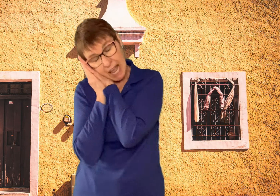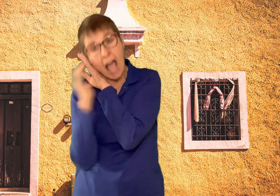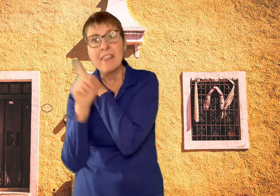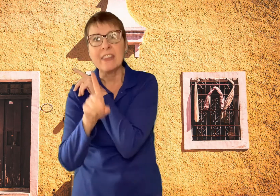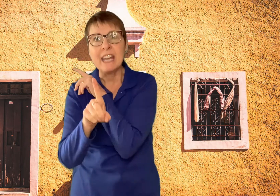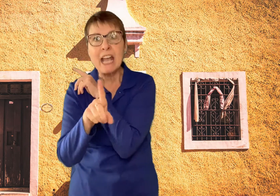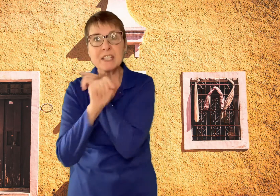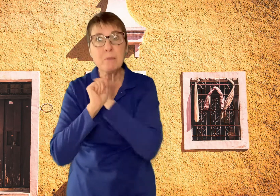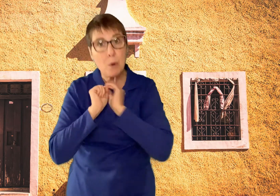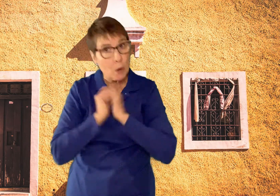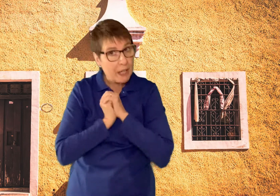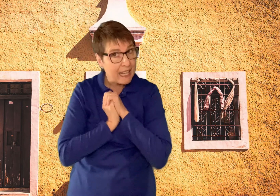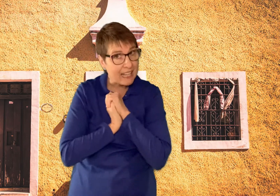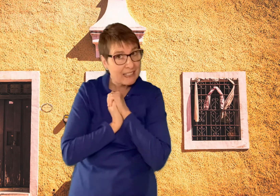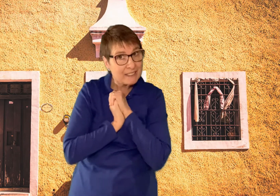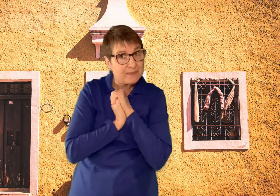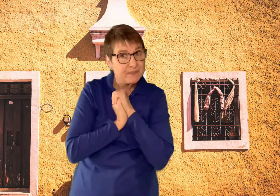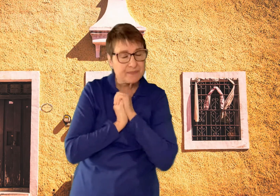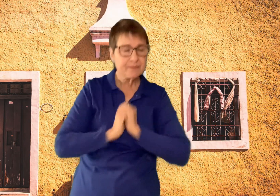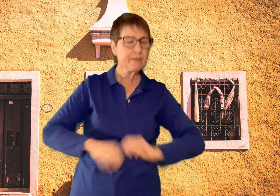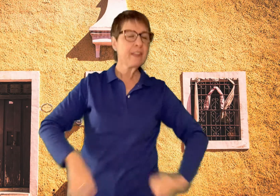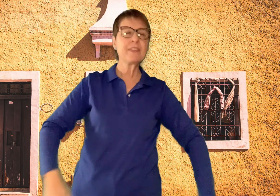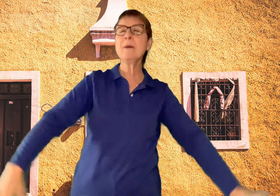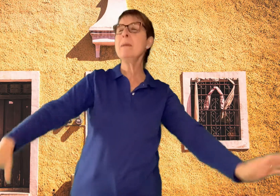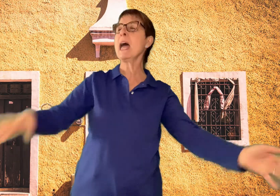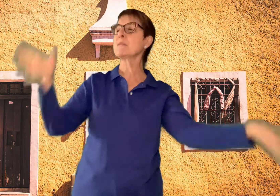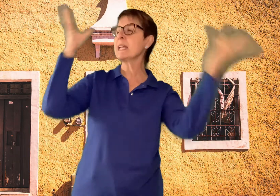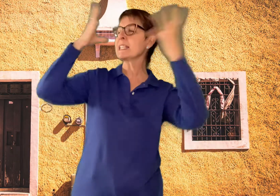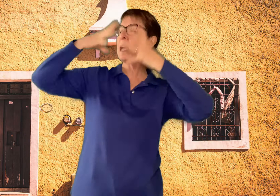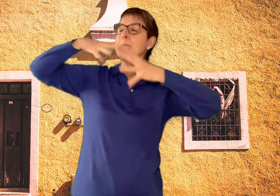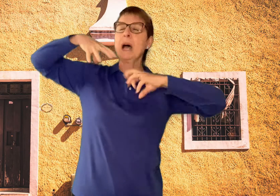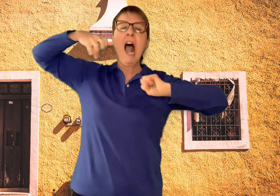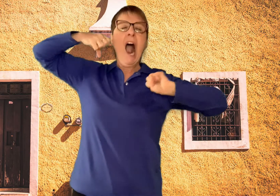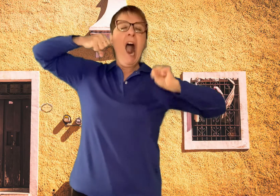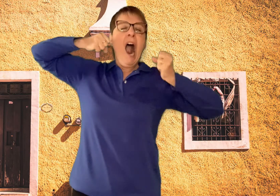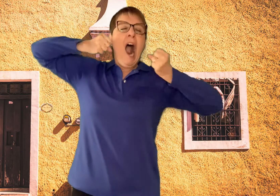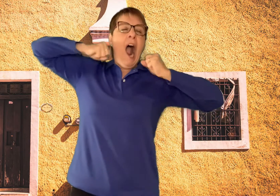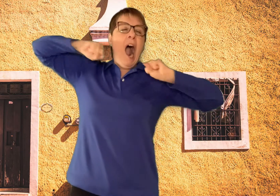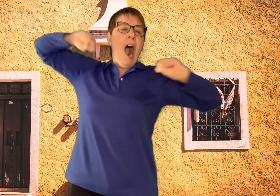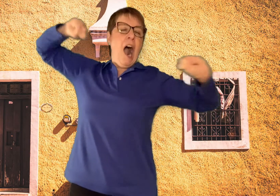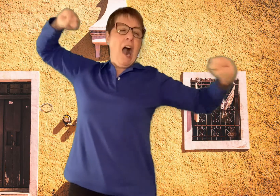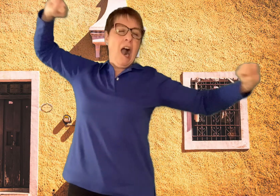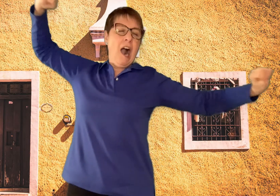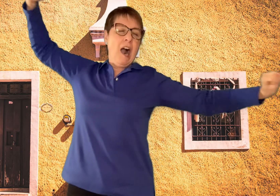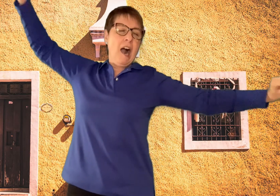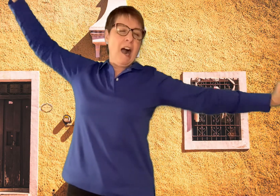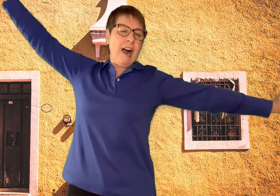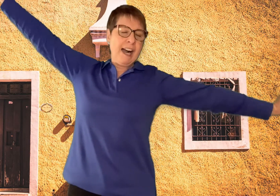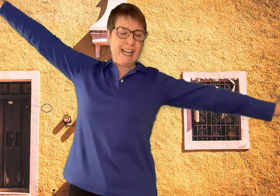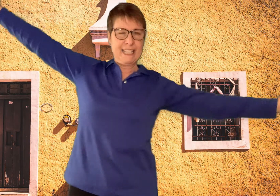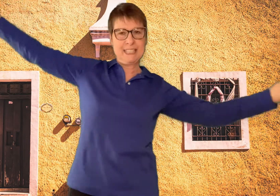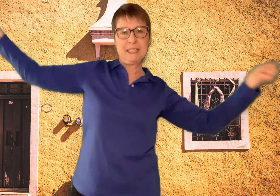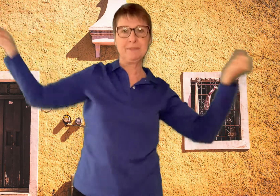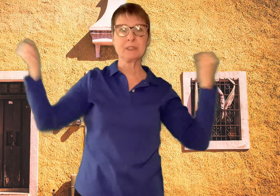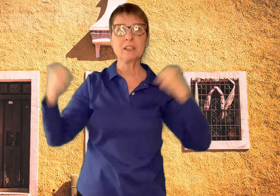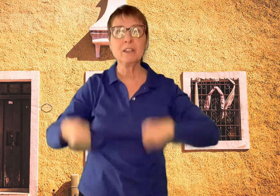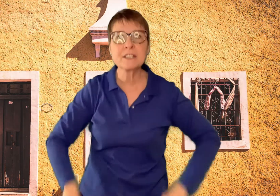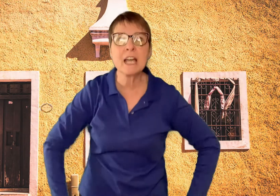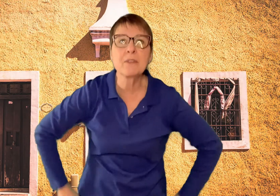The next morning, the man wakes up, looks out the